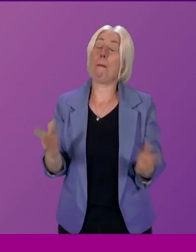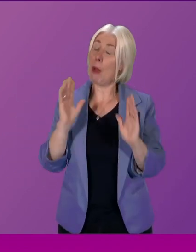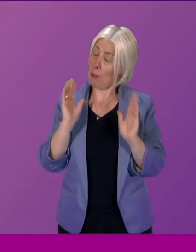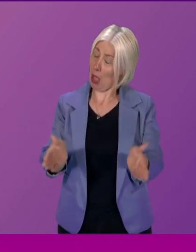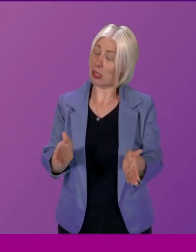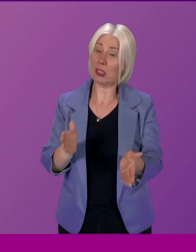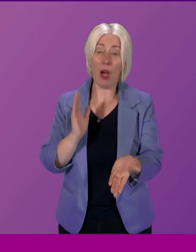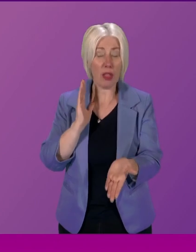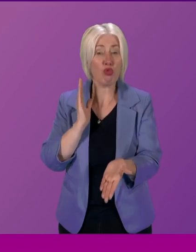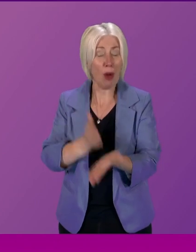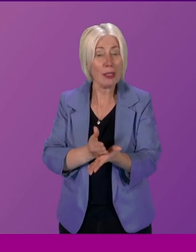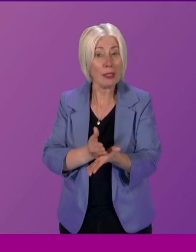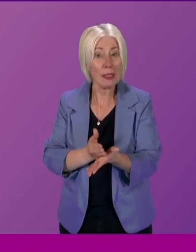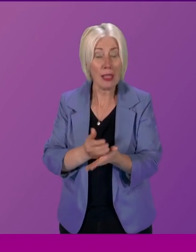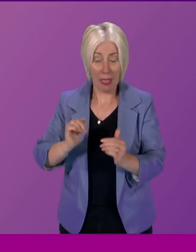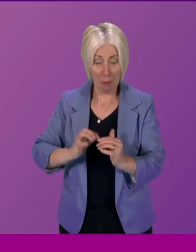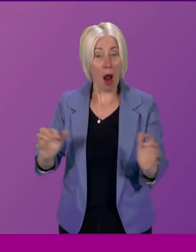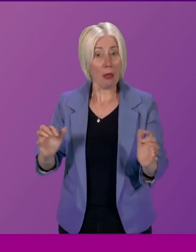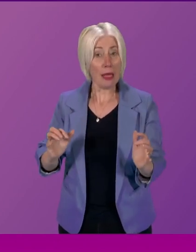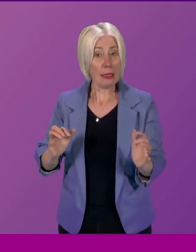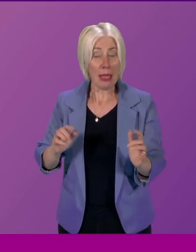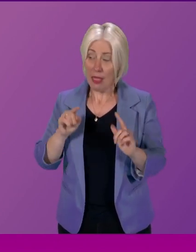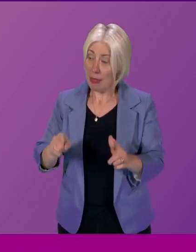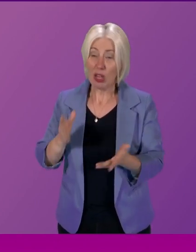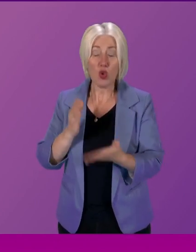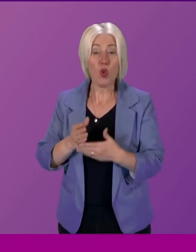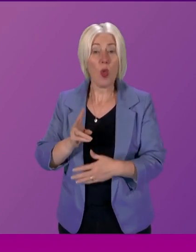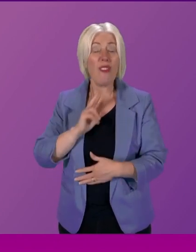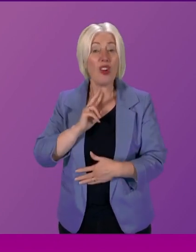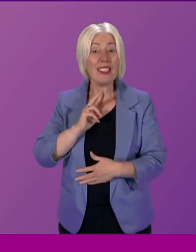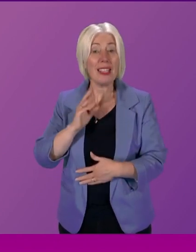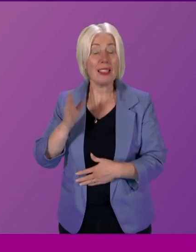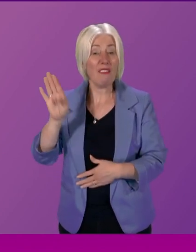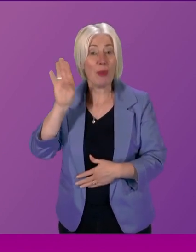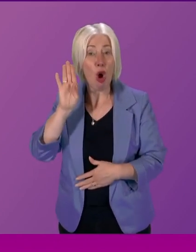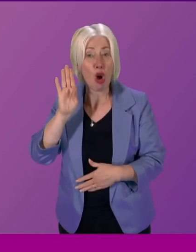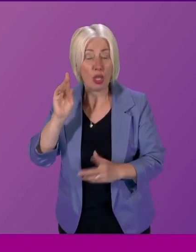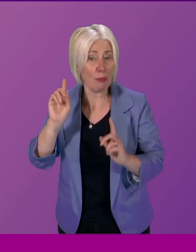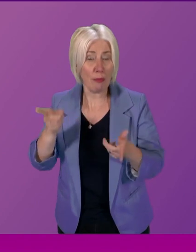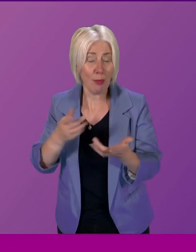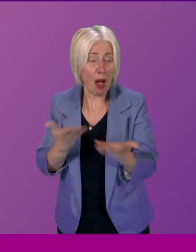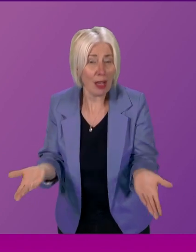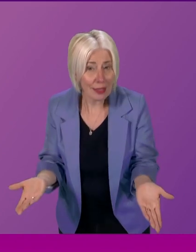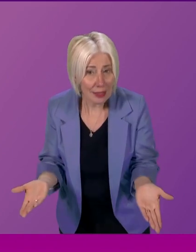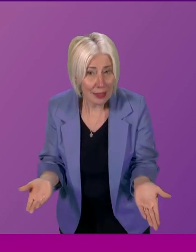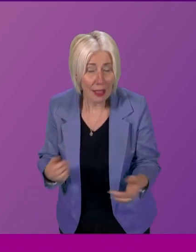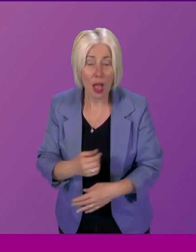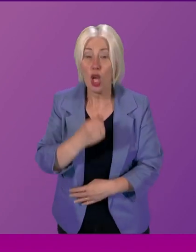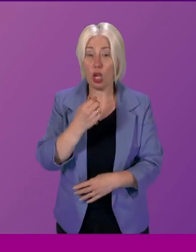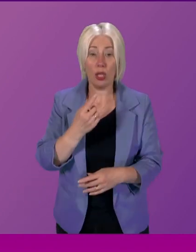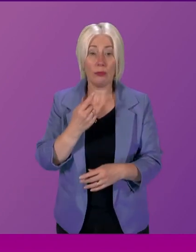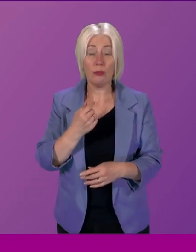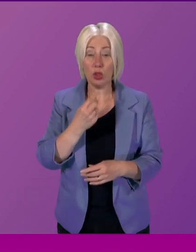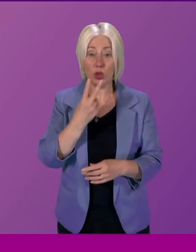our parliament to make voices peoples be heard yet lacking at the present time and there are 21 uses